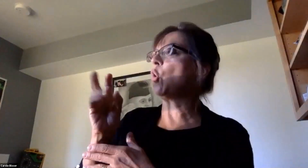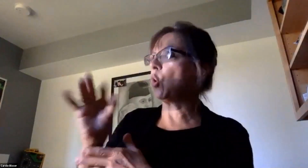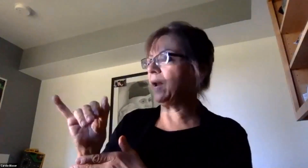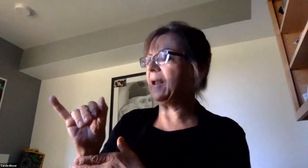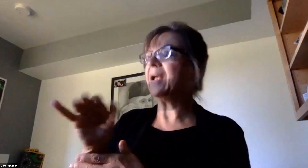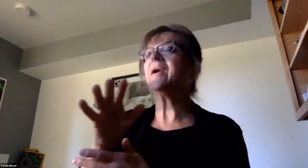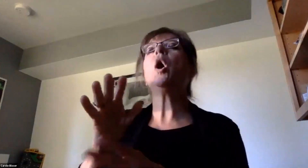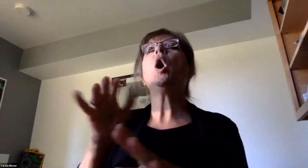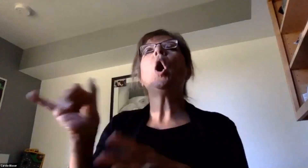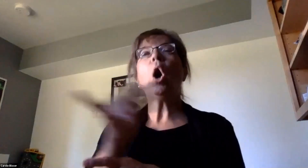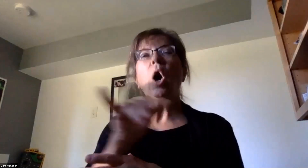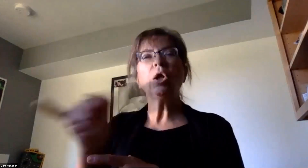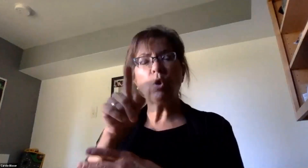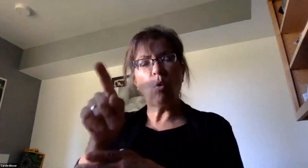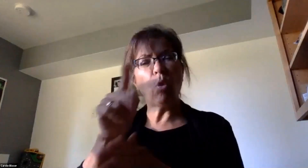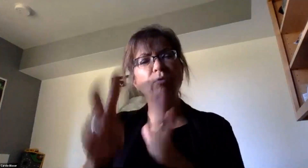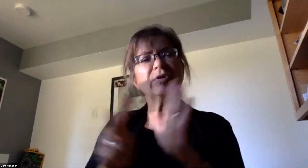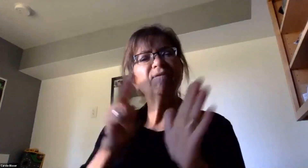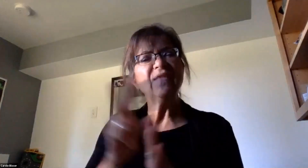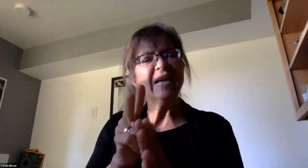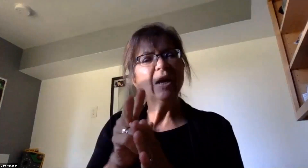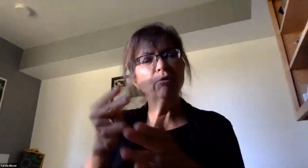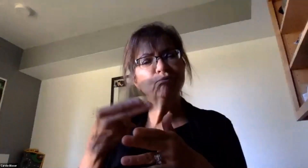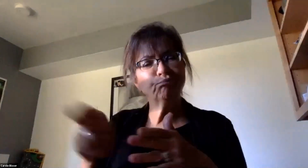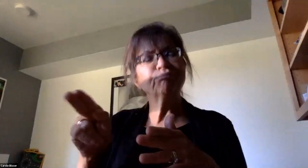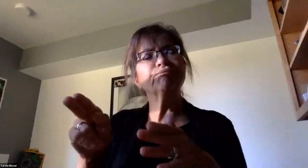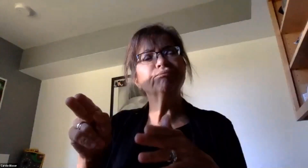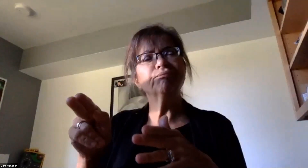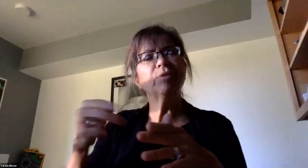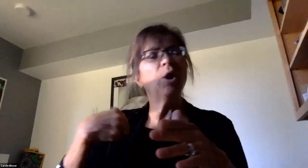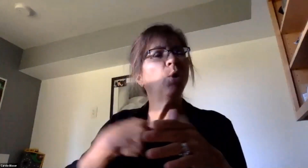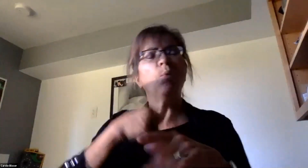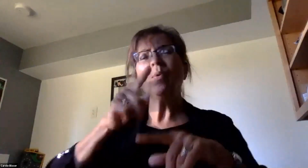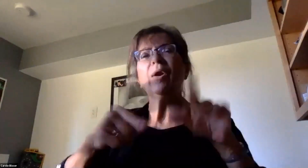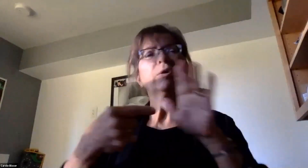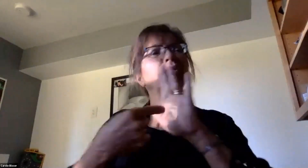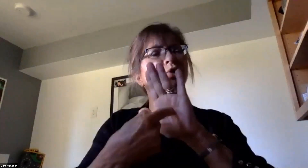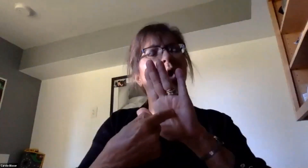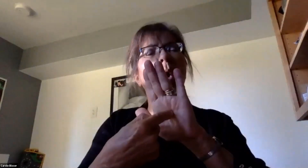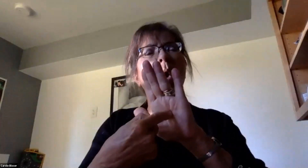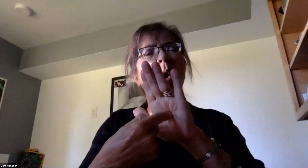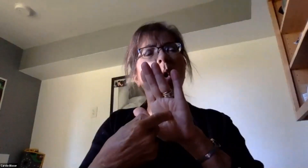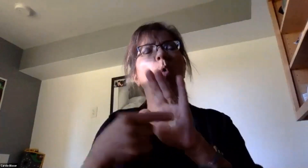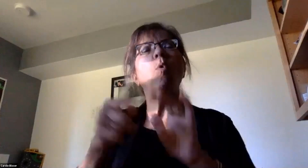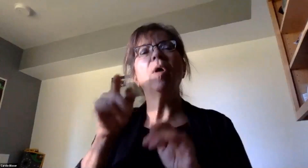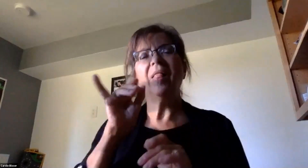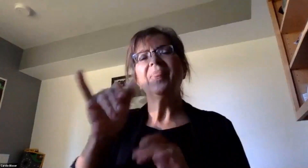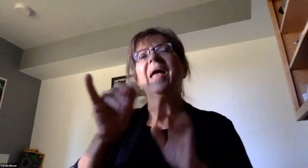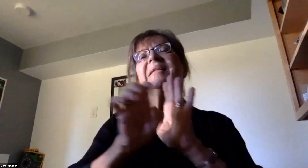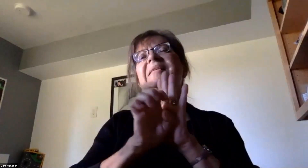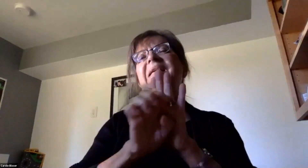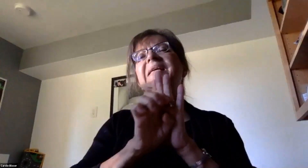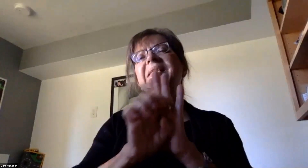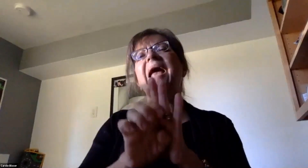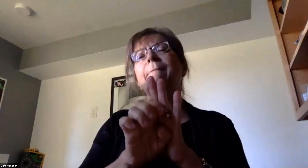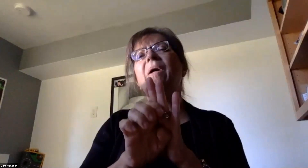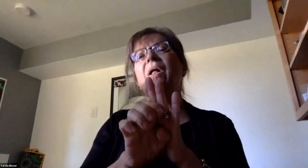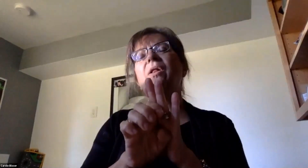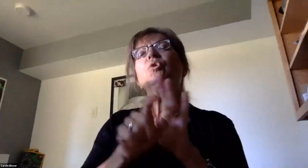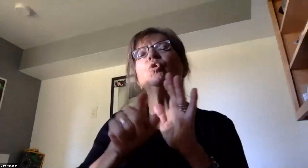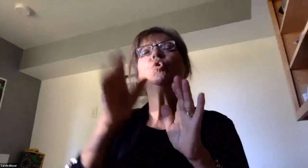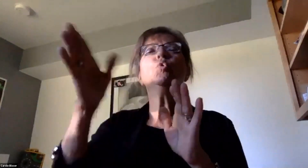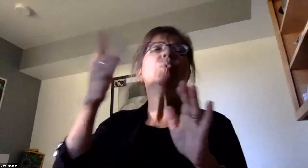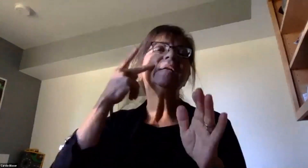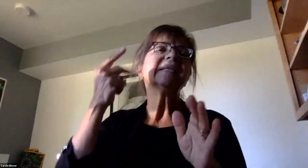Also, those vignettes we were talking about and the one we were able to show, that's an example. We'll have one out there as well about the